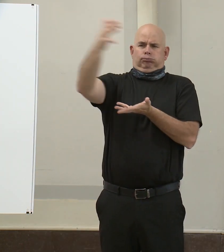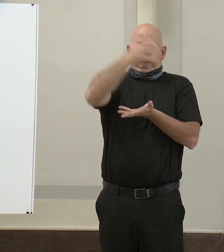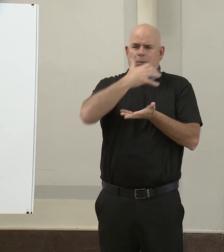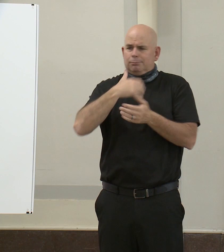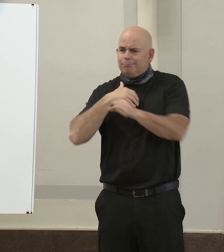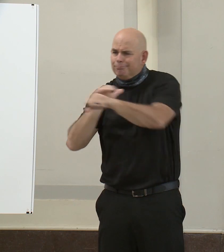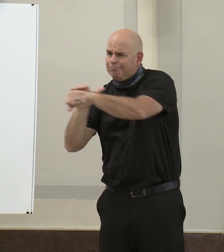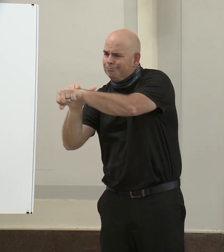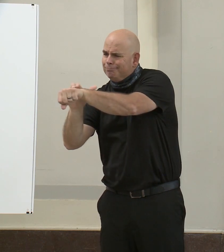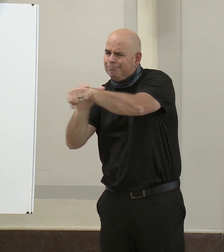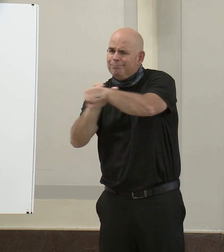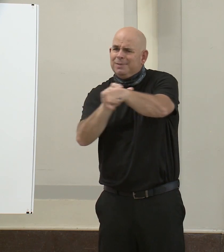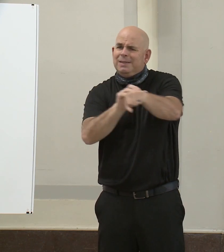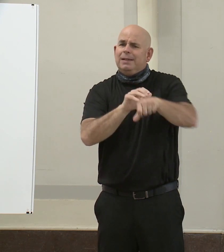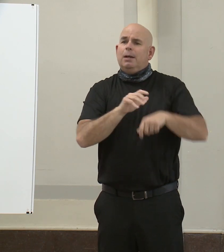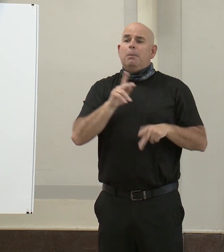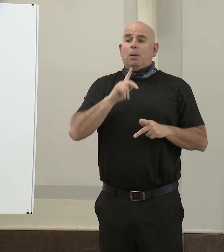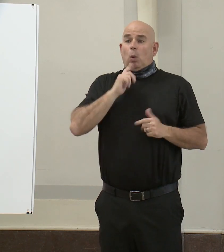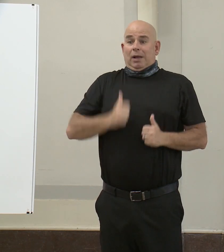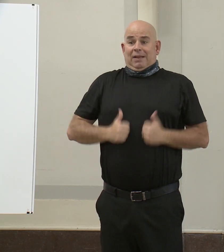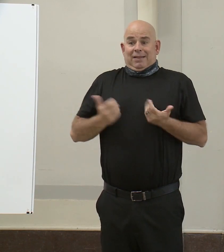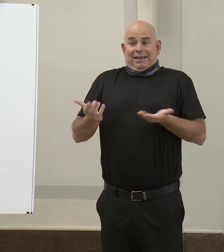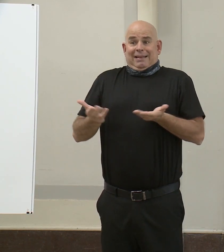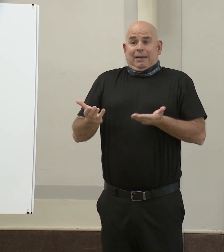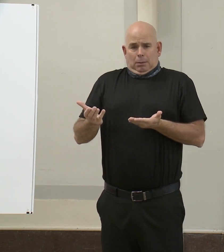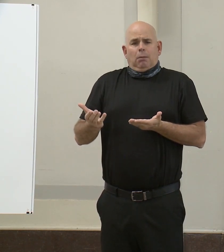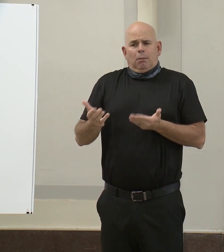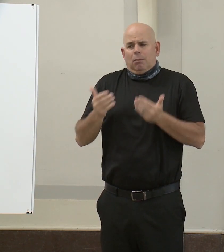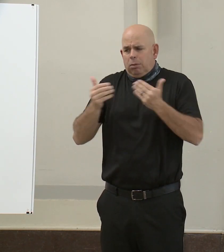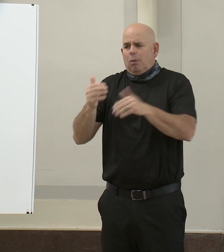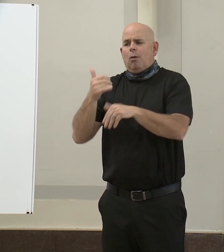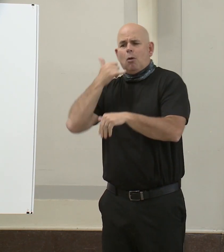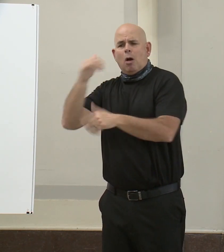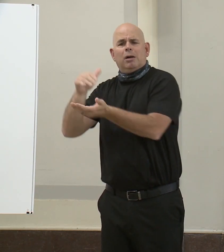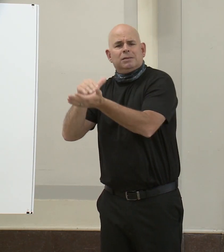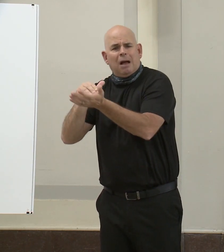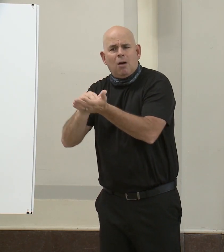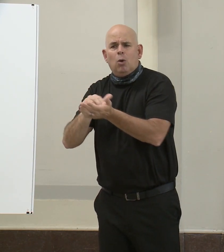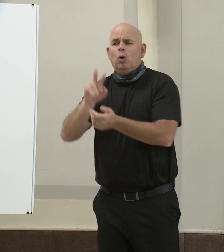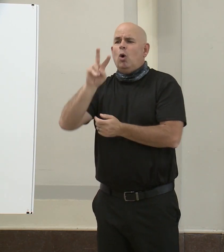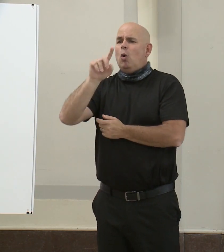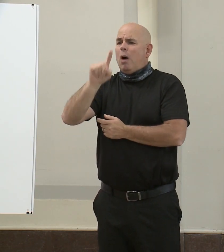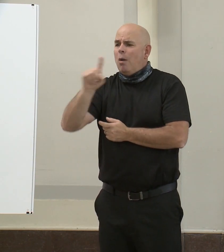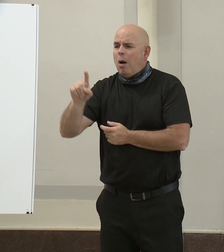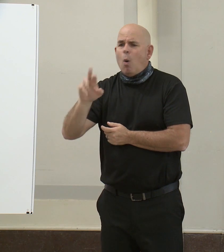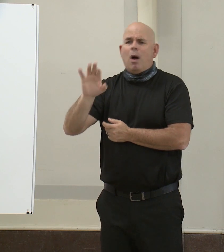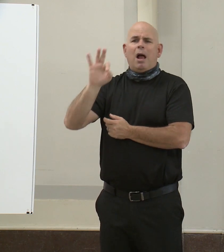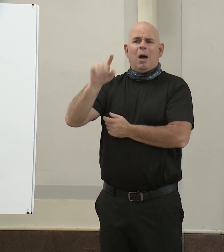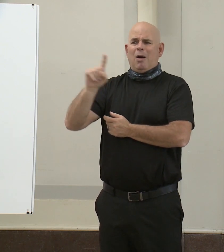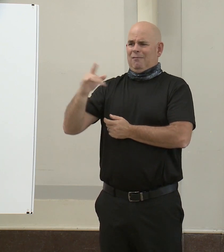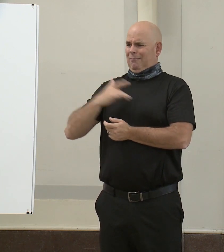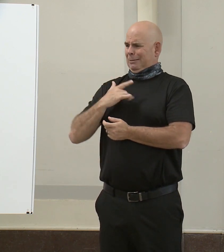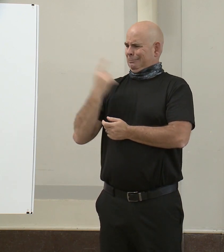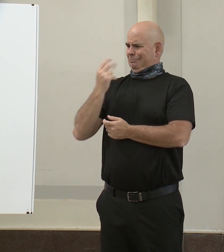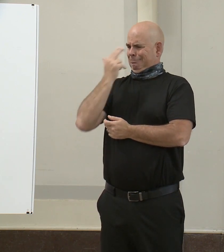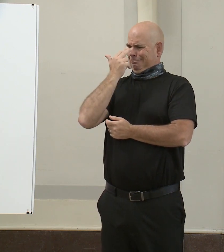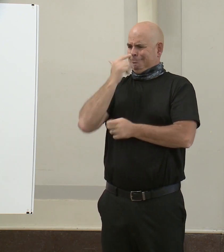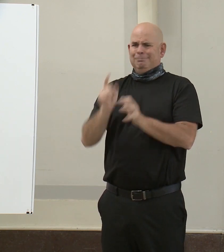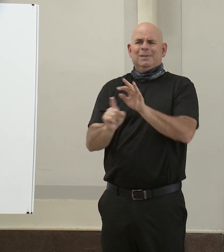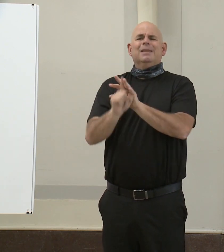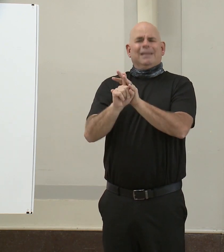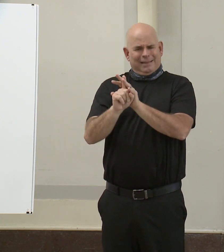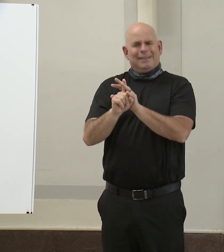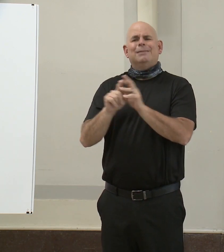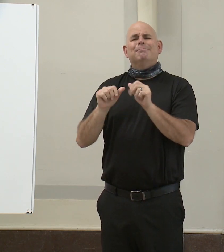are encouraged to call their doctor or 2-1-1 for coronavirus symptoms screening and to be connected to a physician for assessment.